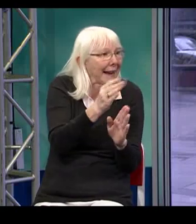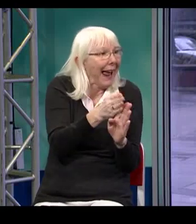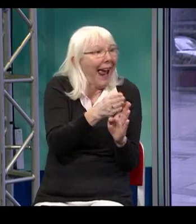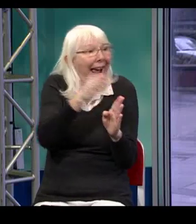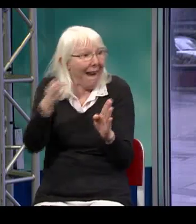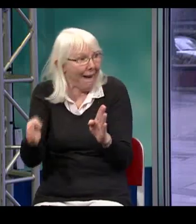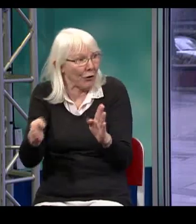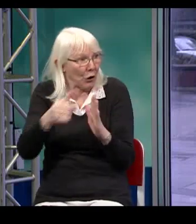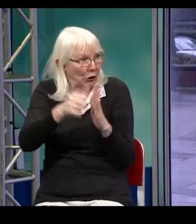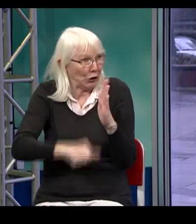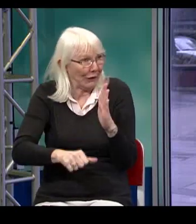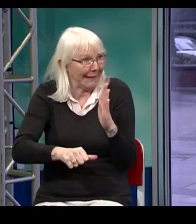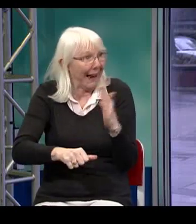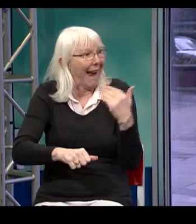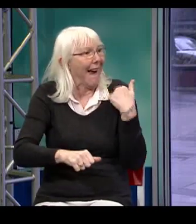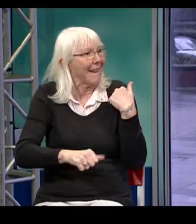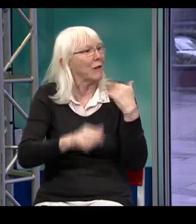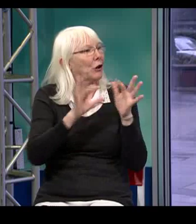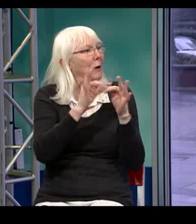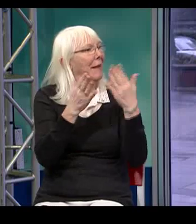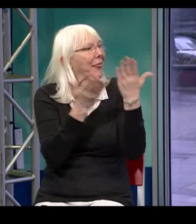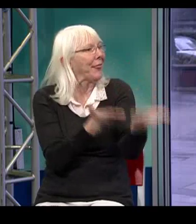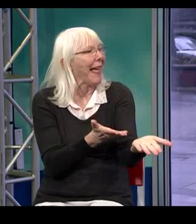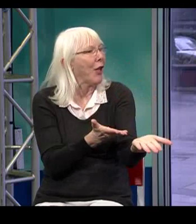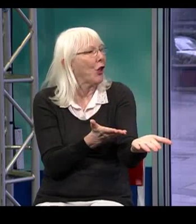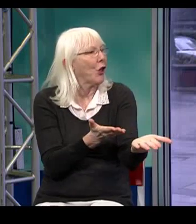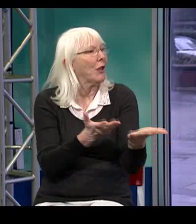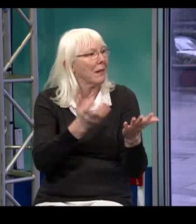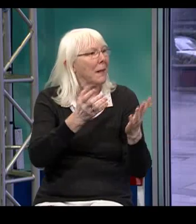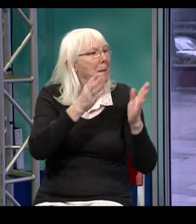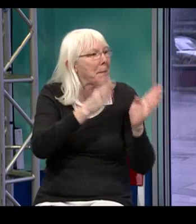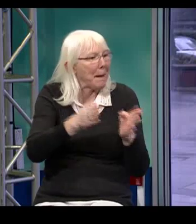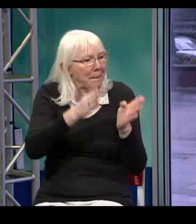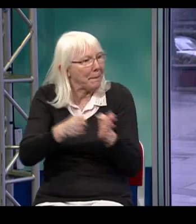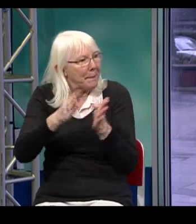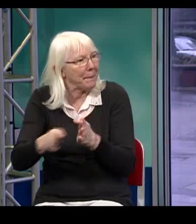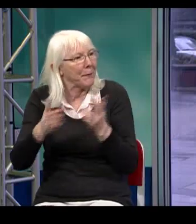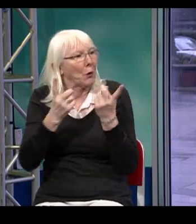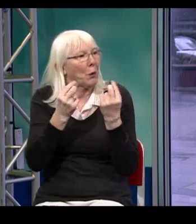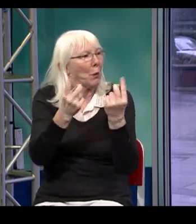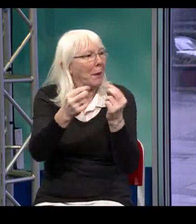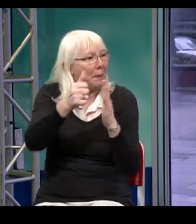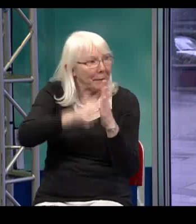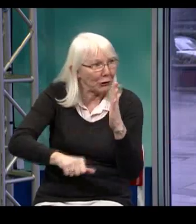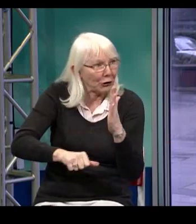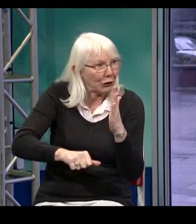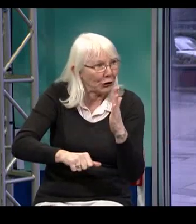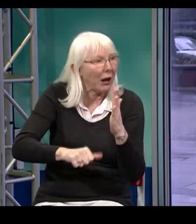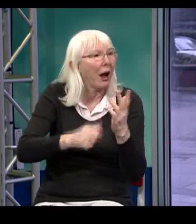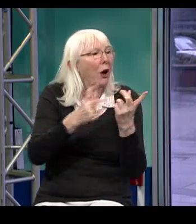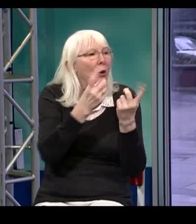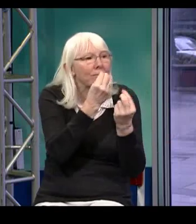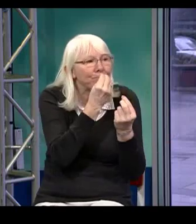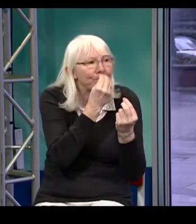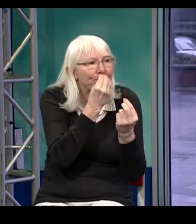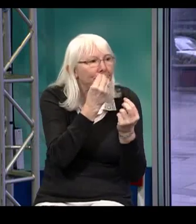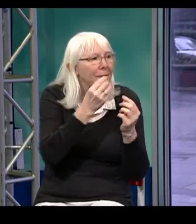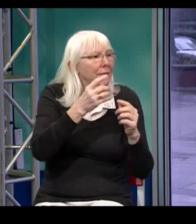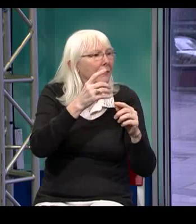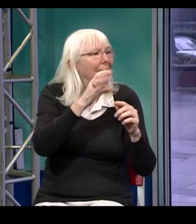if someone were to go to have a surgical procedure, having an interpreter there lessens the nerves of the person who's having the surgery